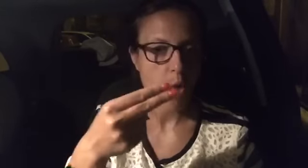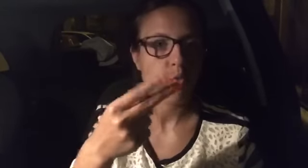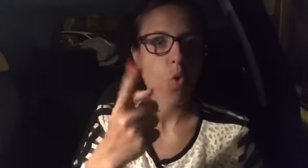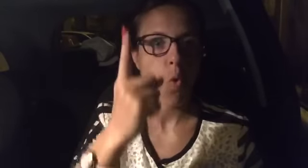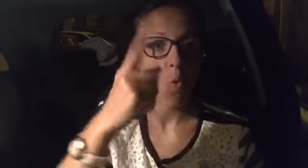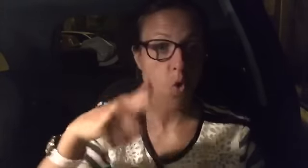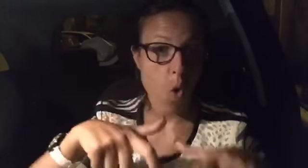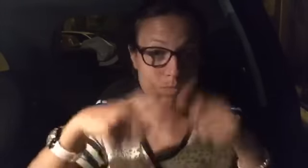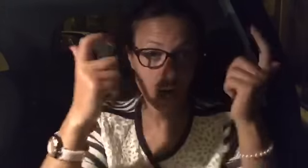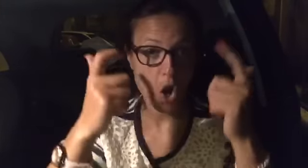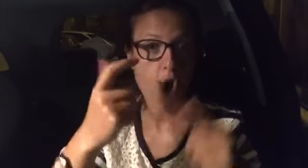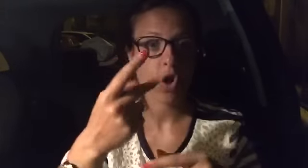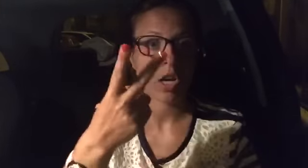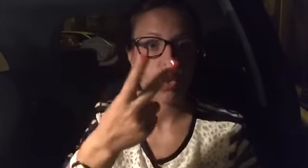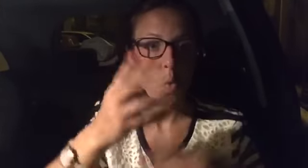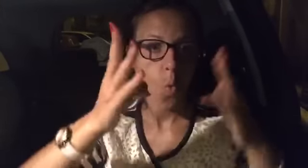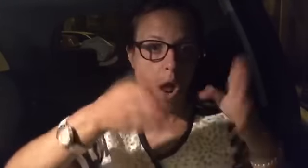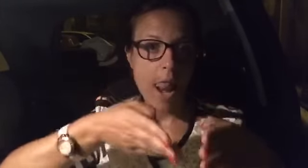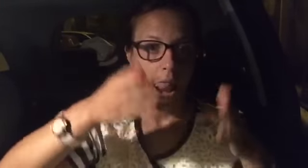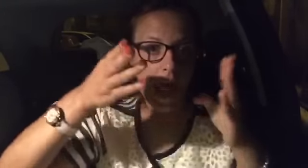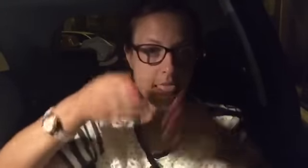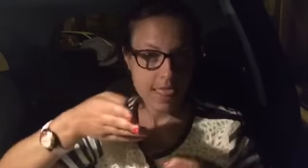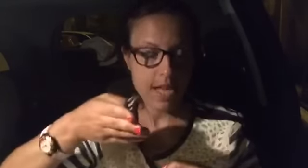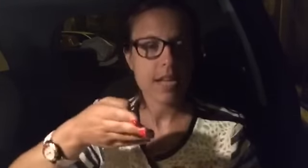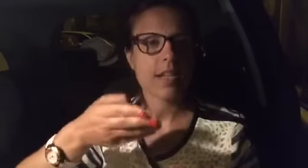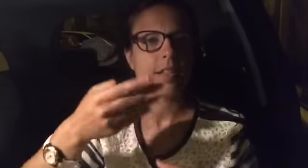The scary story is